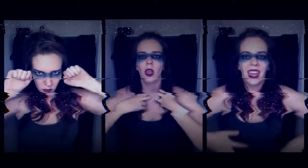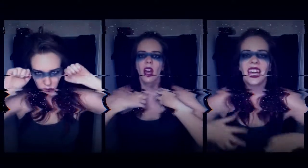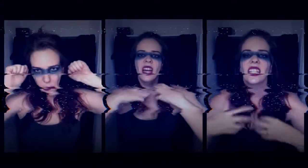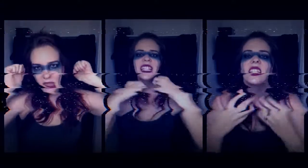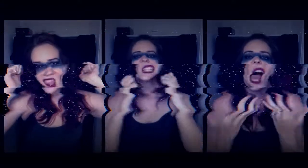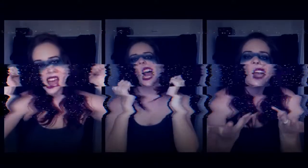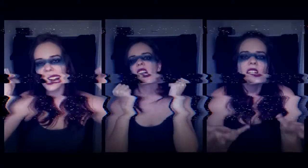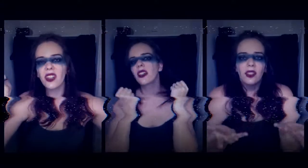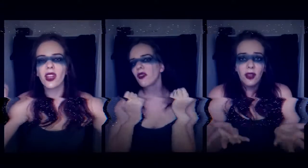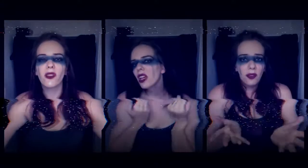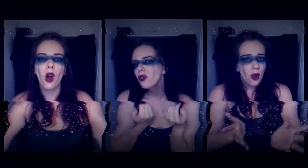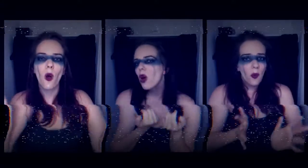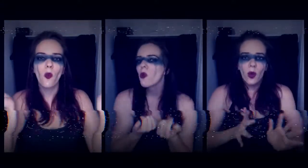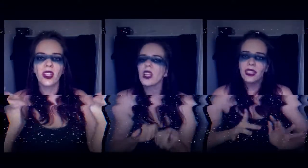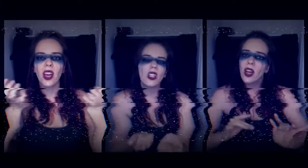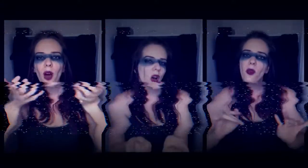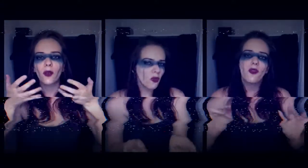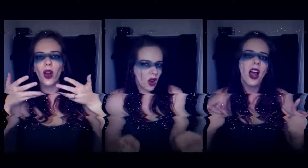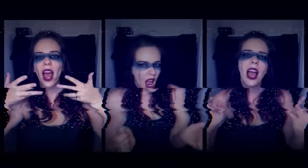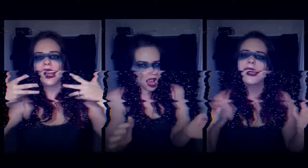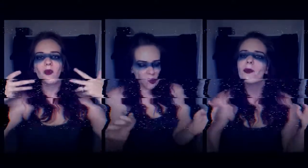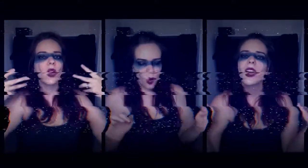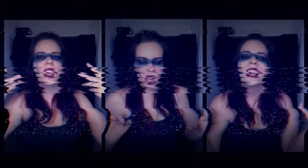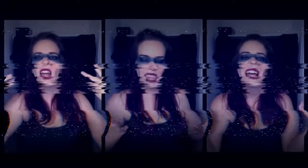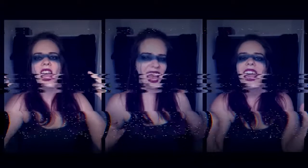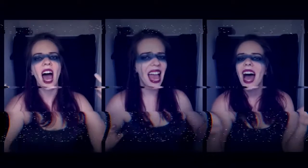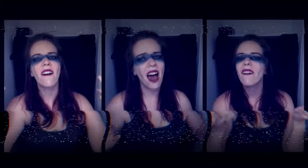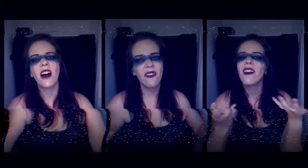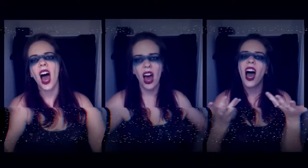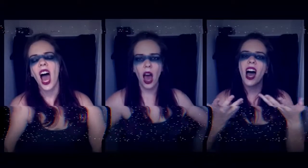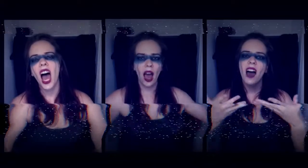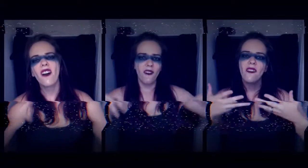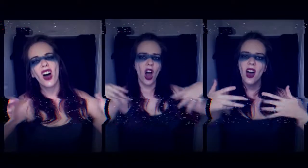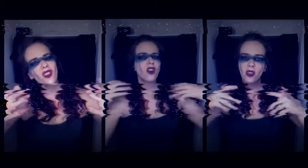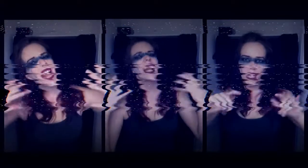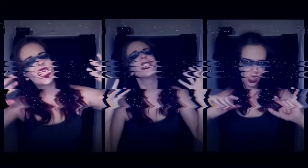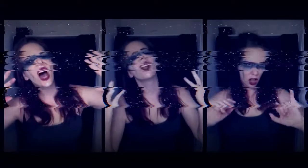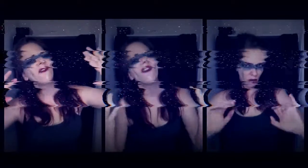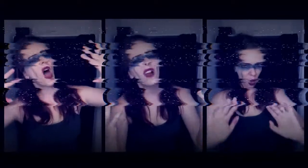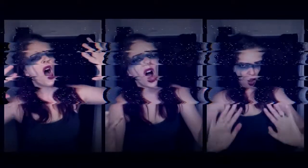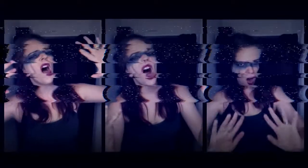Dangling feet from window frame Will they ever, ever reach the floor